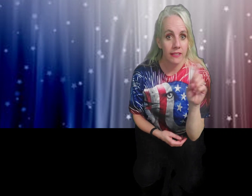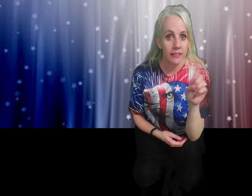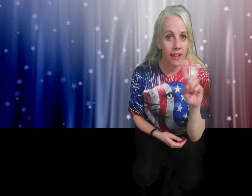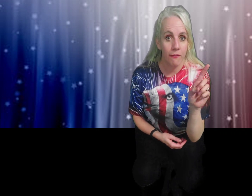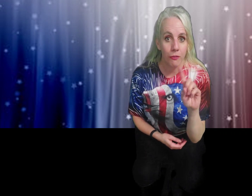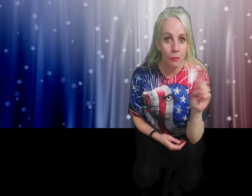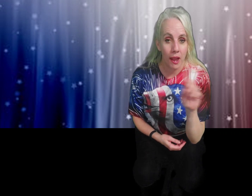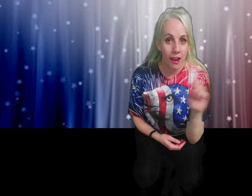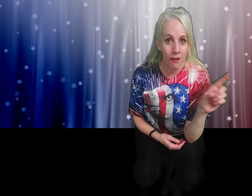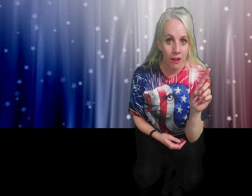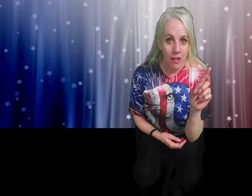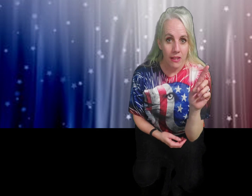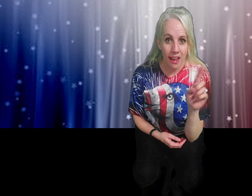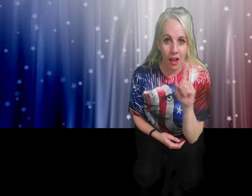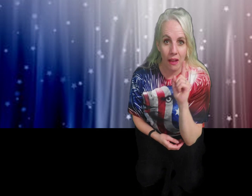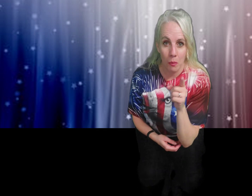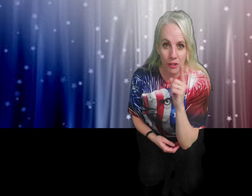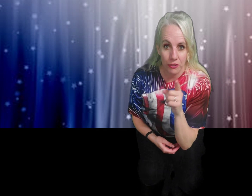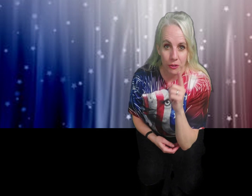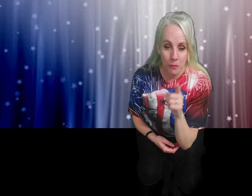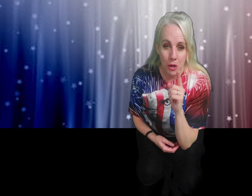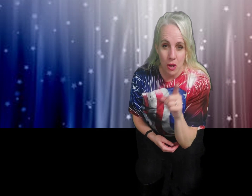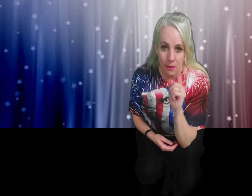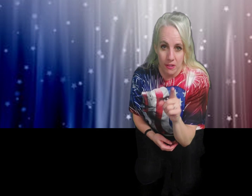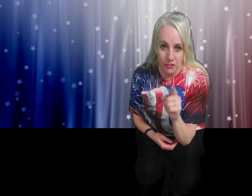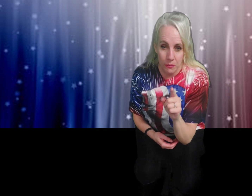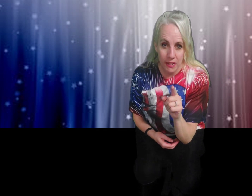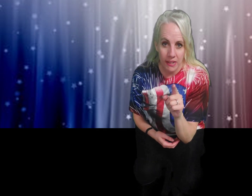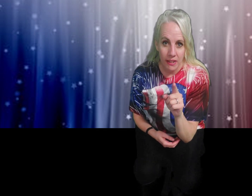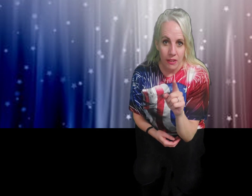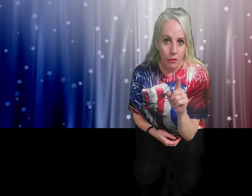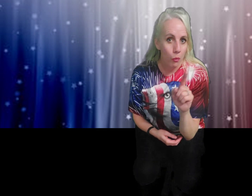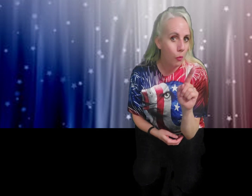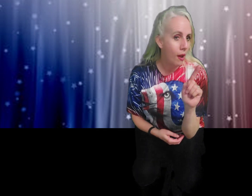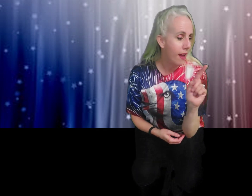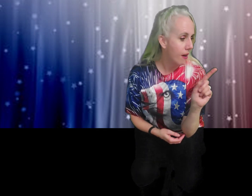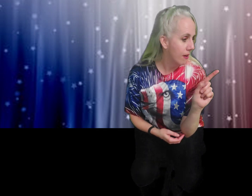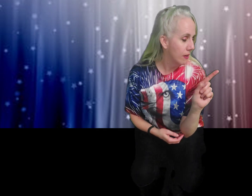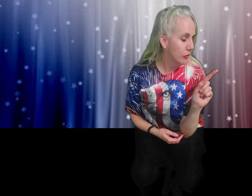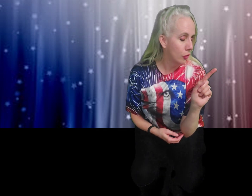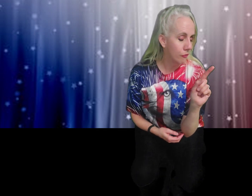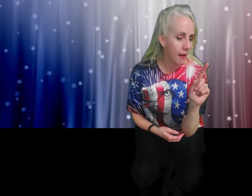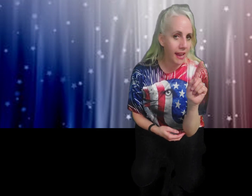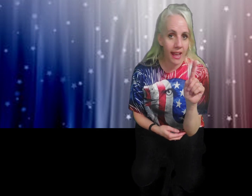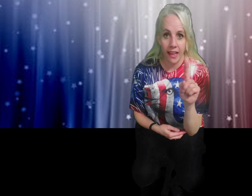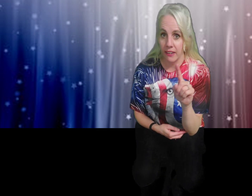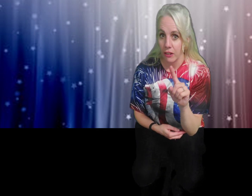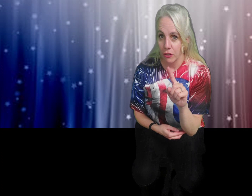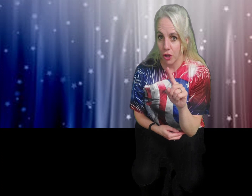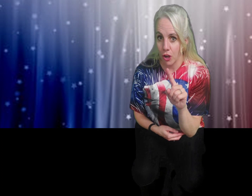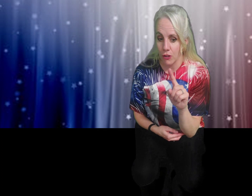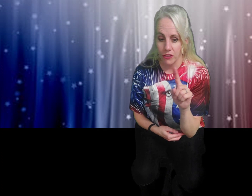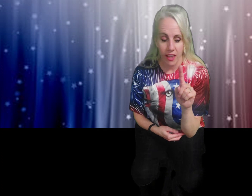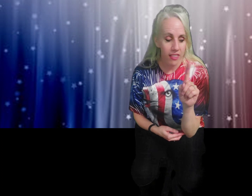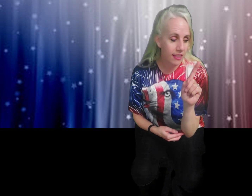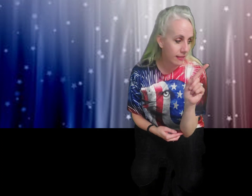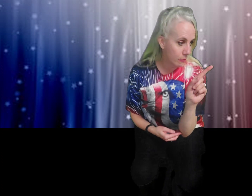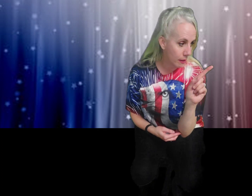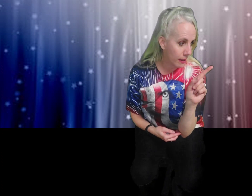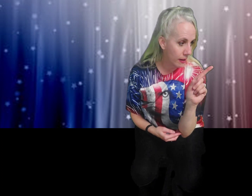is the sign for where. Now, I want you to mirror image me. Where. So, if my head turns this way,